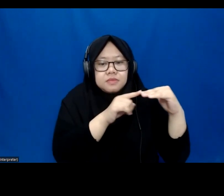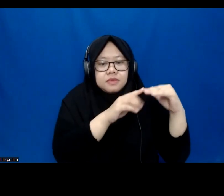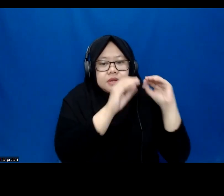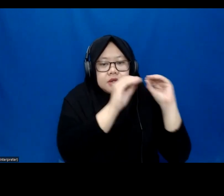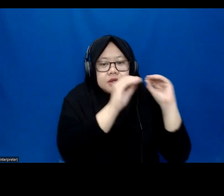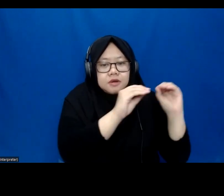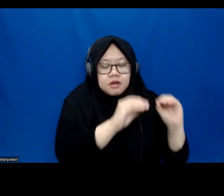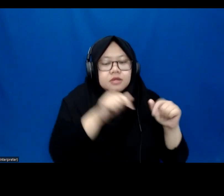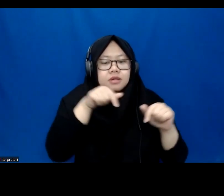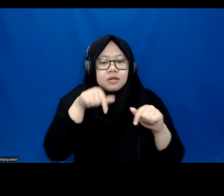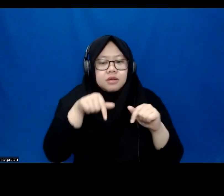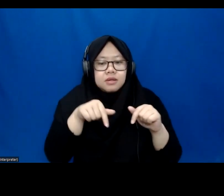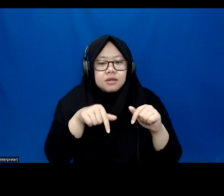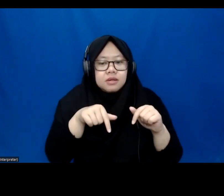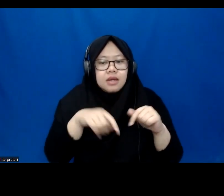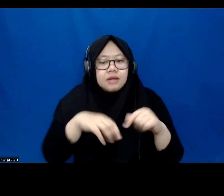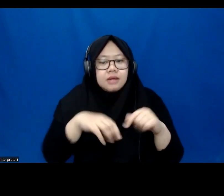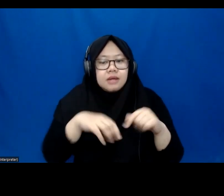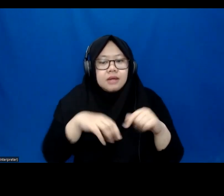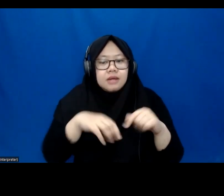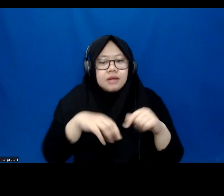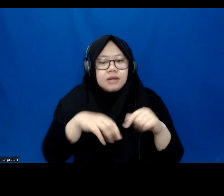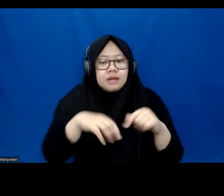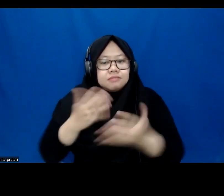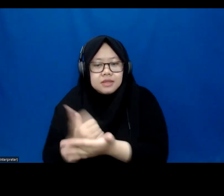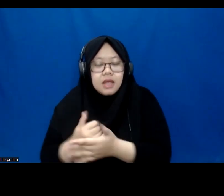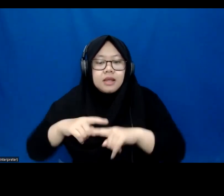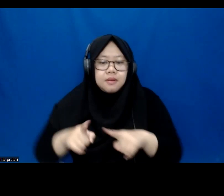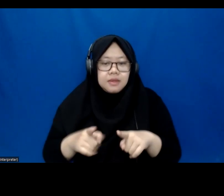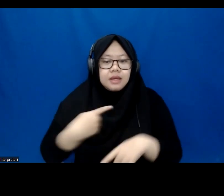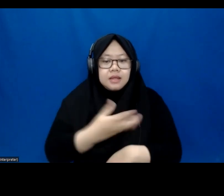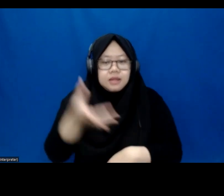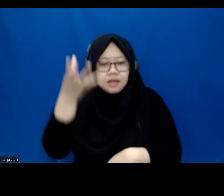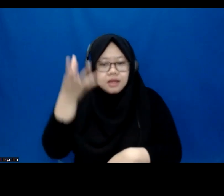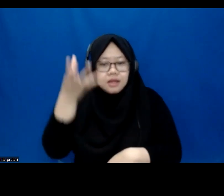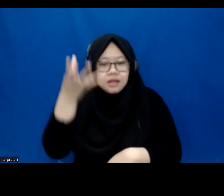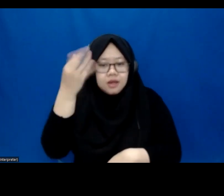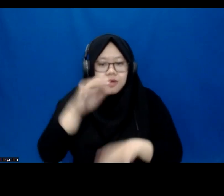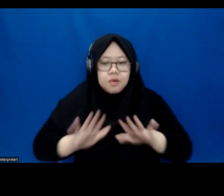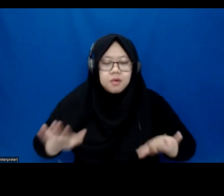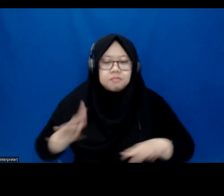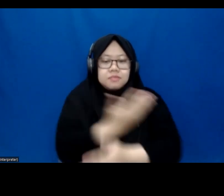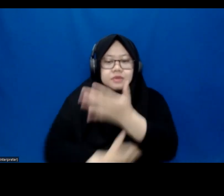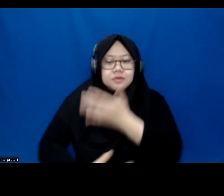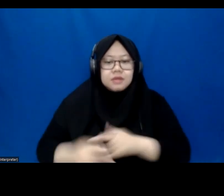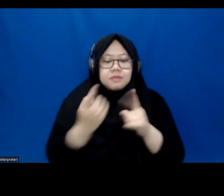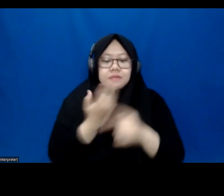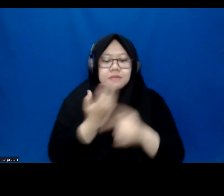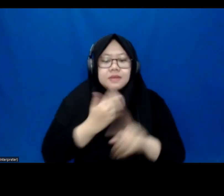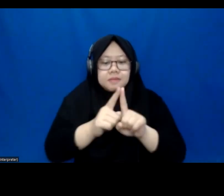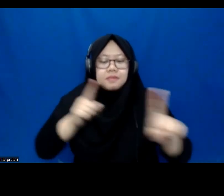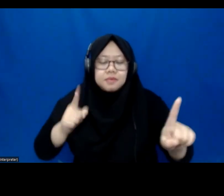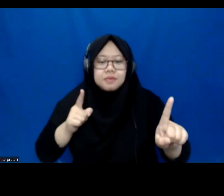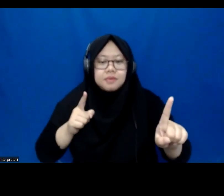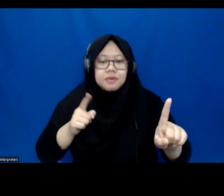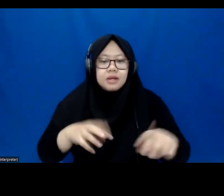the ground. And unfortunately, we also know that students with disabilities are often left out of educational design. And this is